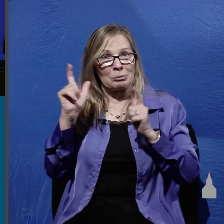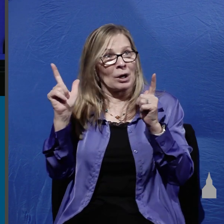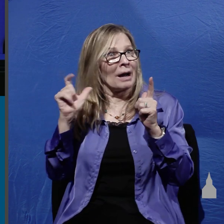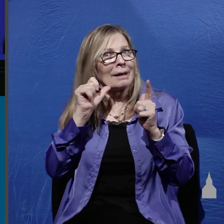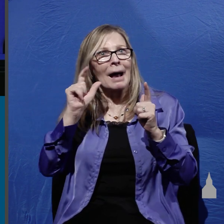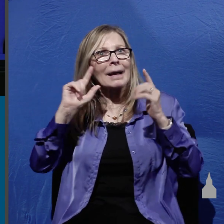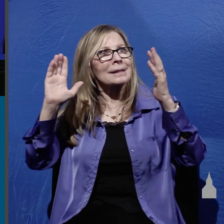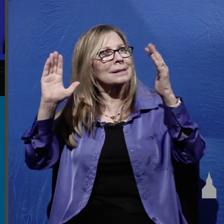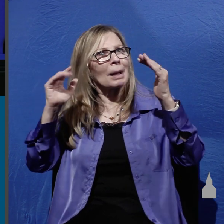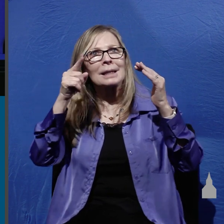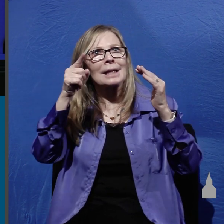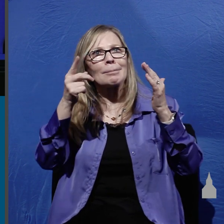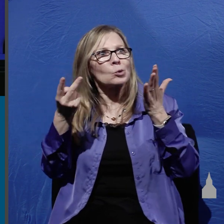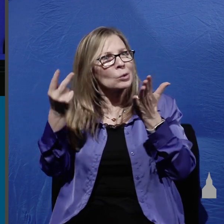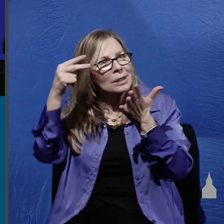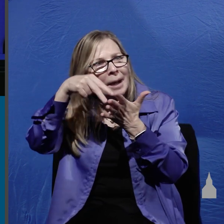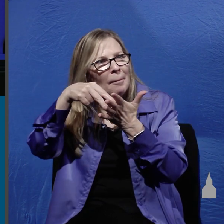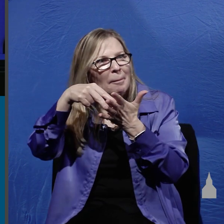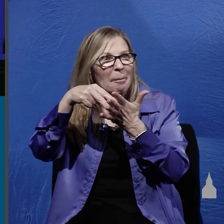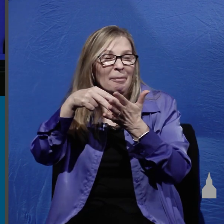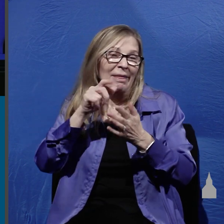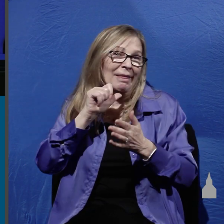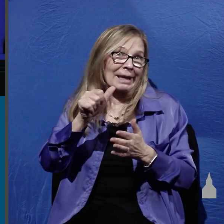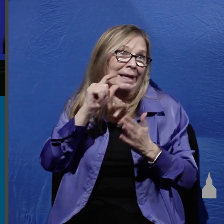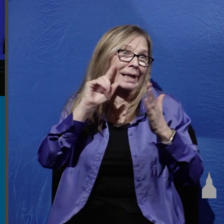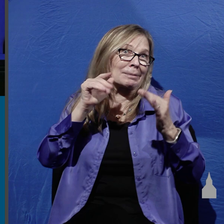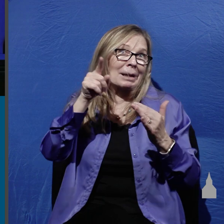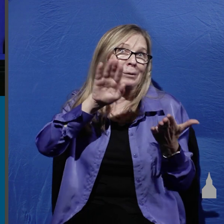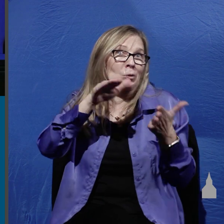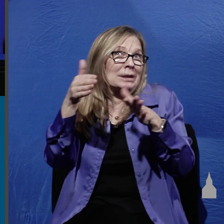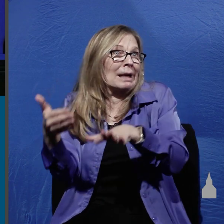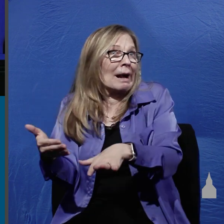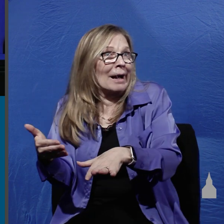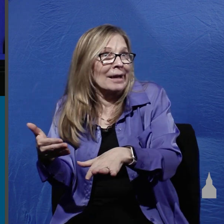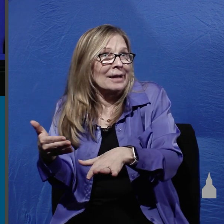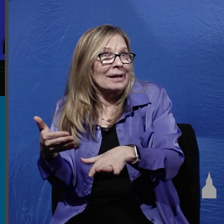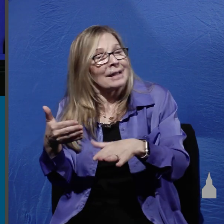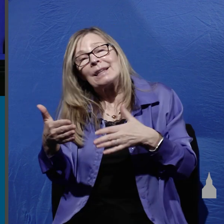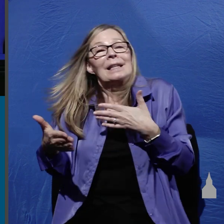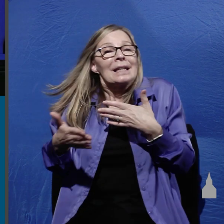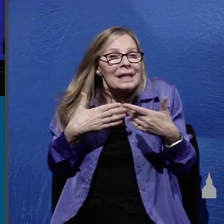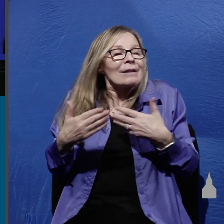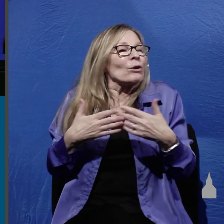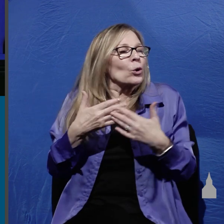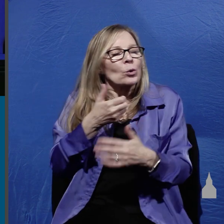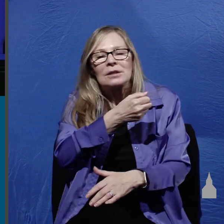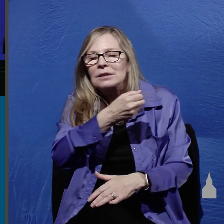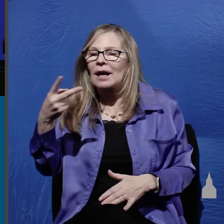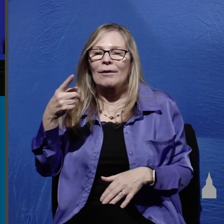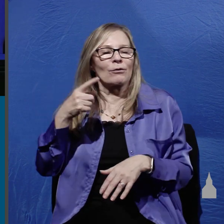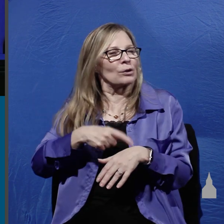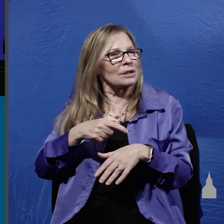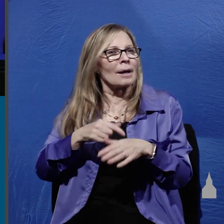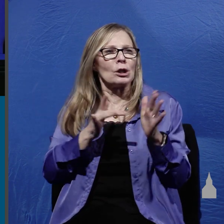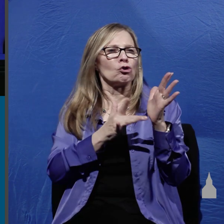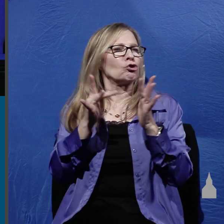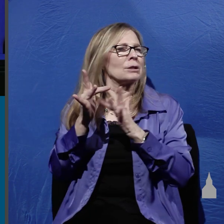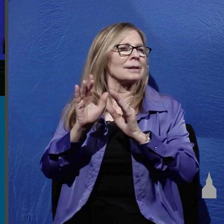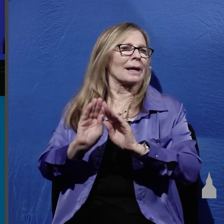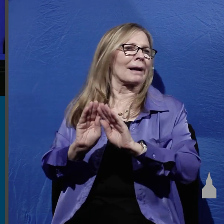not expecting him to die they didn't think he was going to die even though on several occasions Jesus had very plainly told